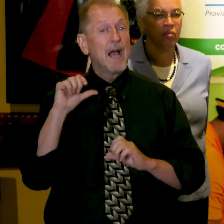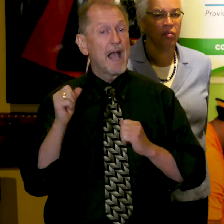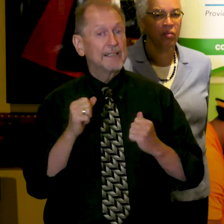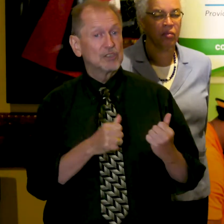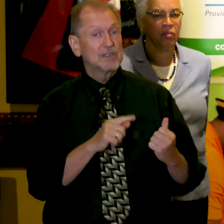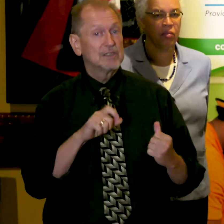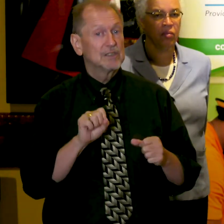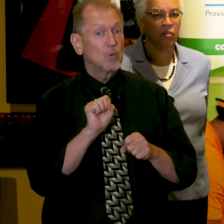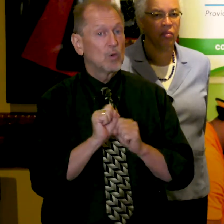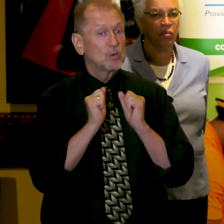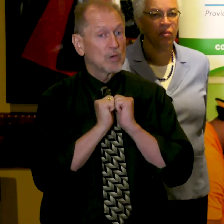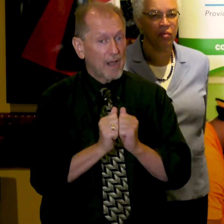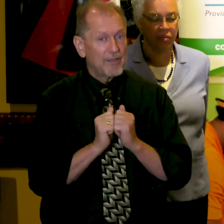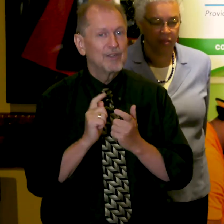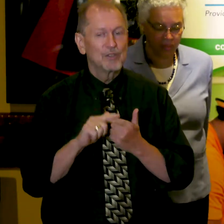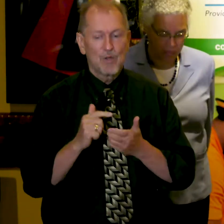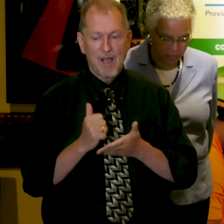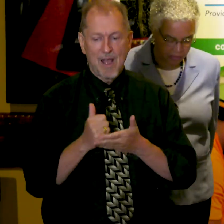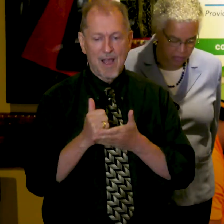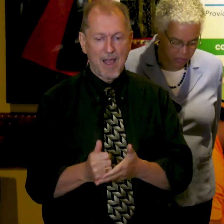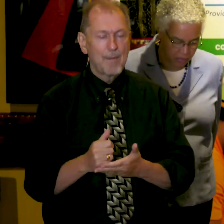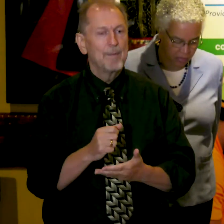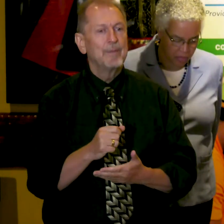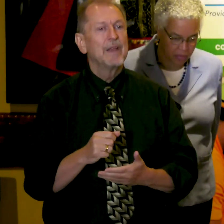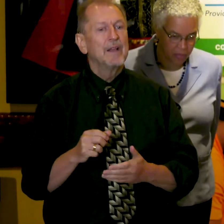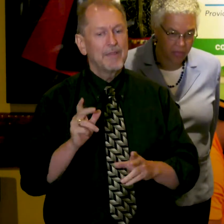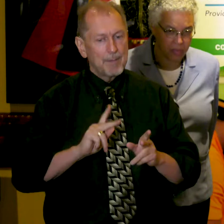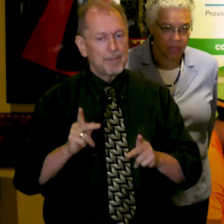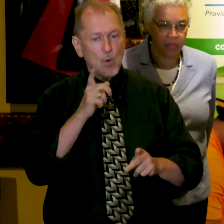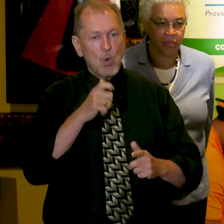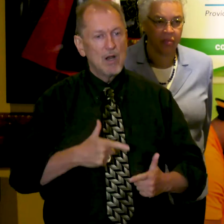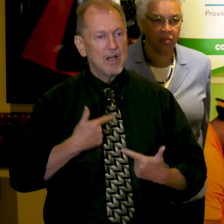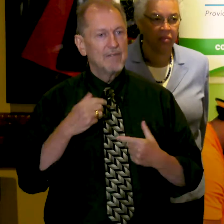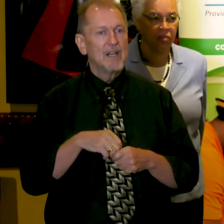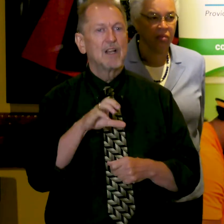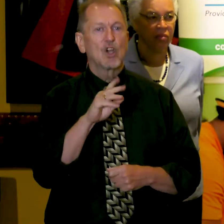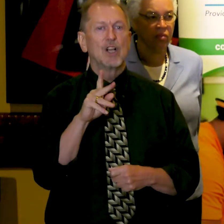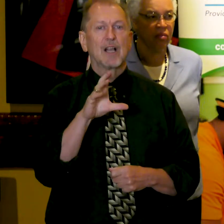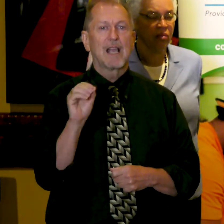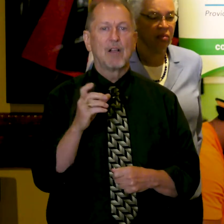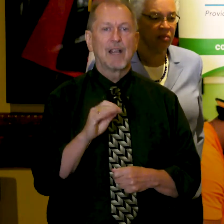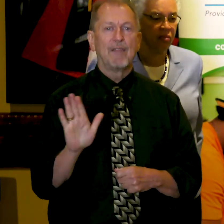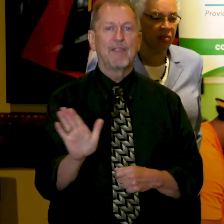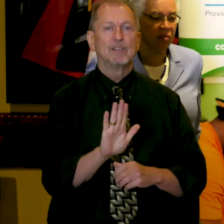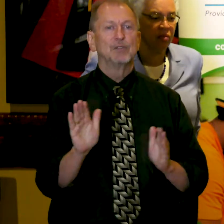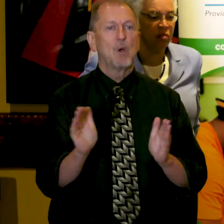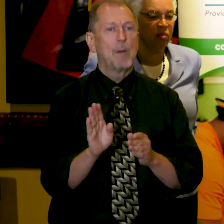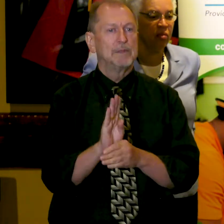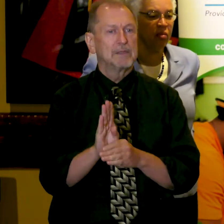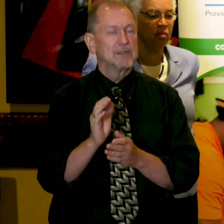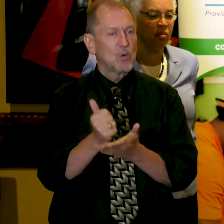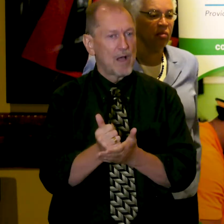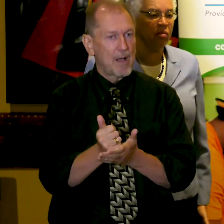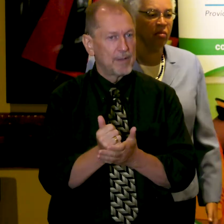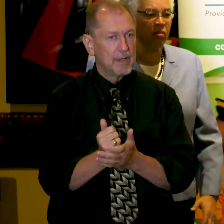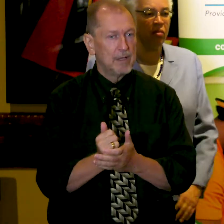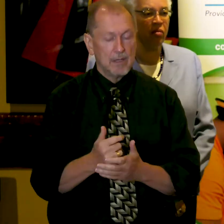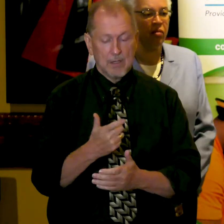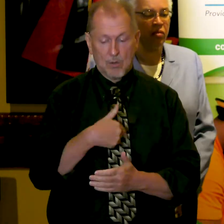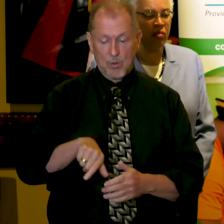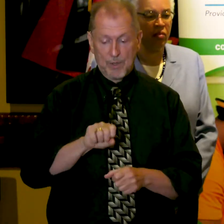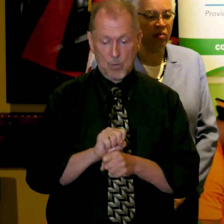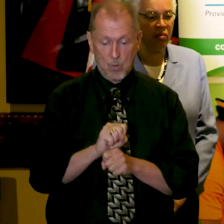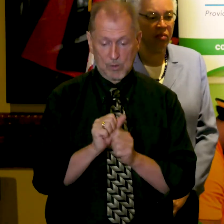customers first, the residents, the businesses of the county. Our collective efforts are making it easier for